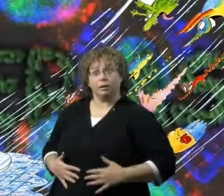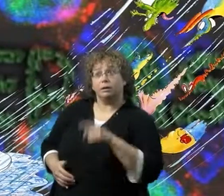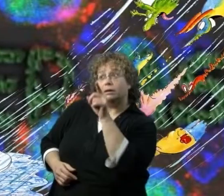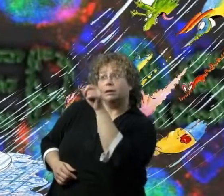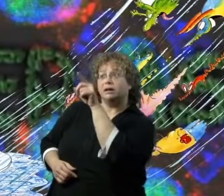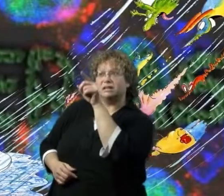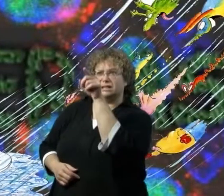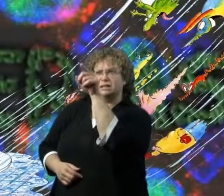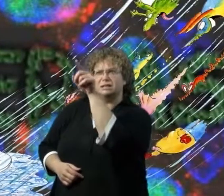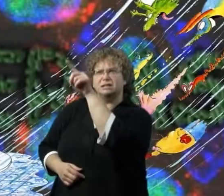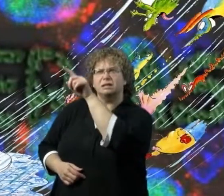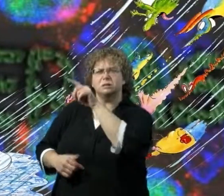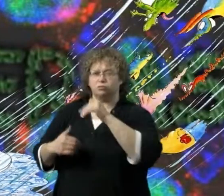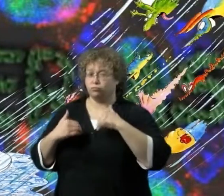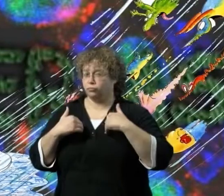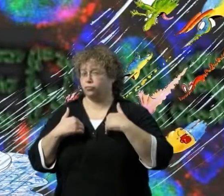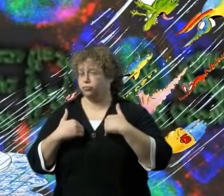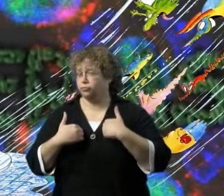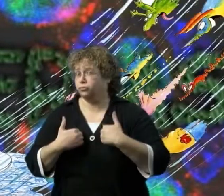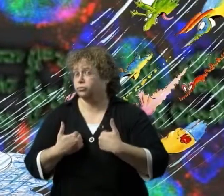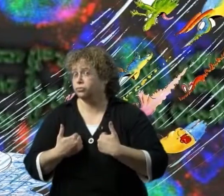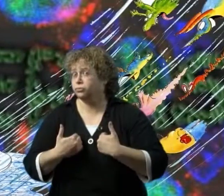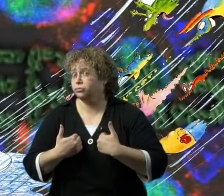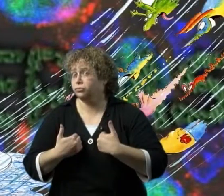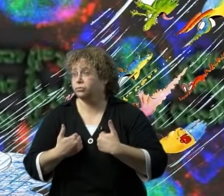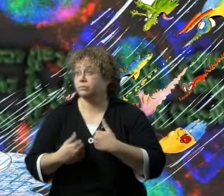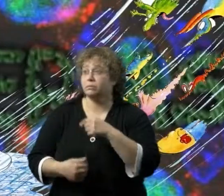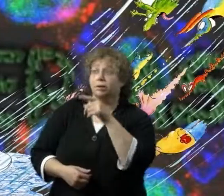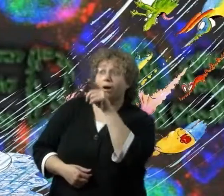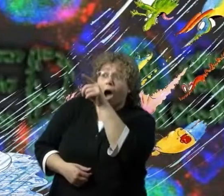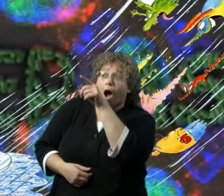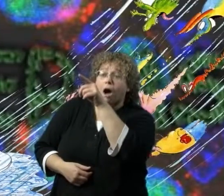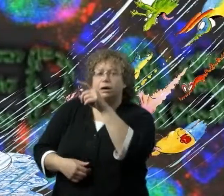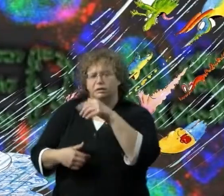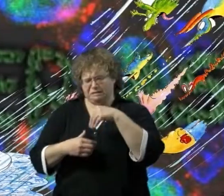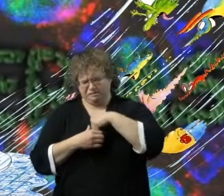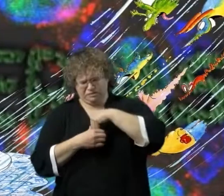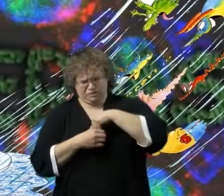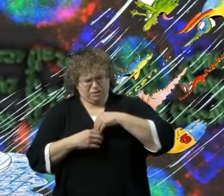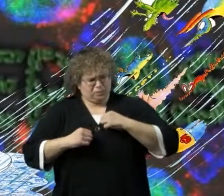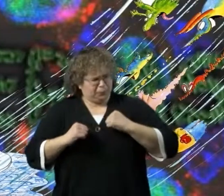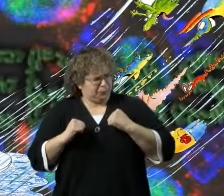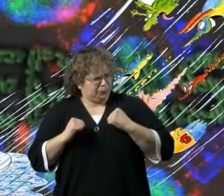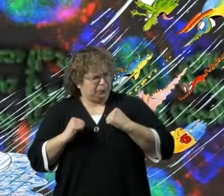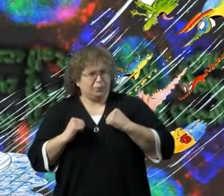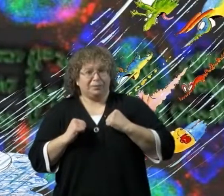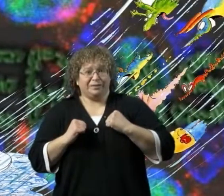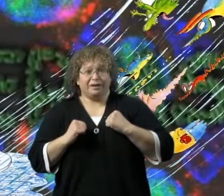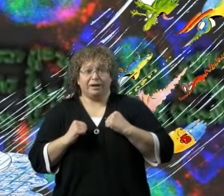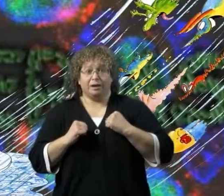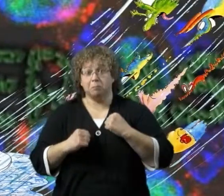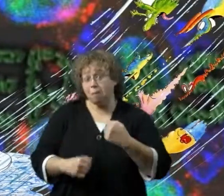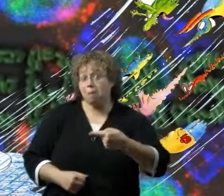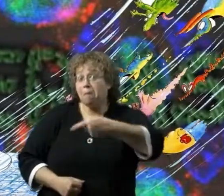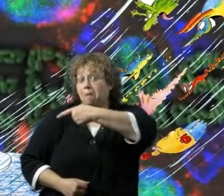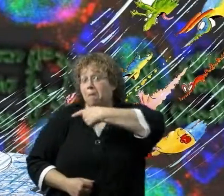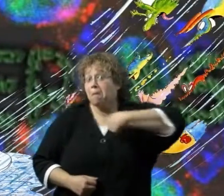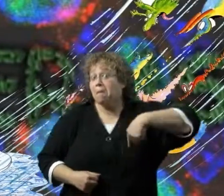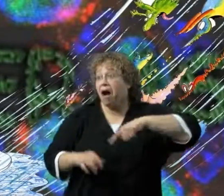When bodies are tired and get a chill When Will cold germs attack them? Oh, yes we will